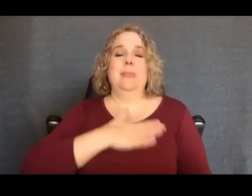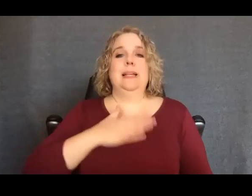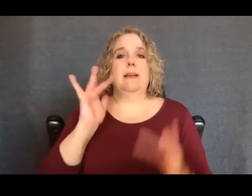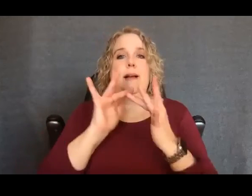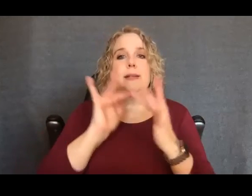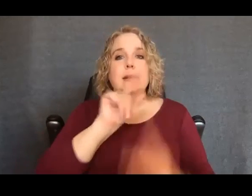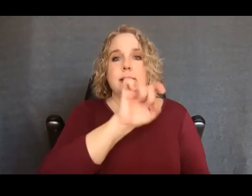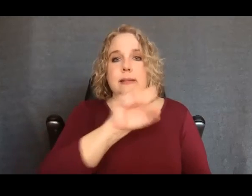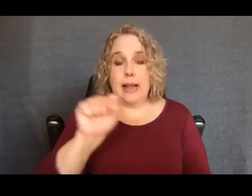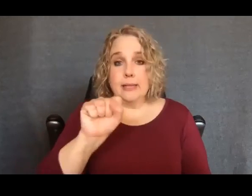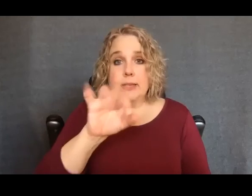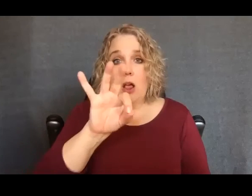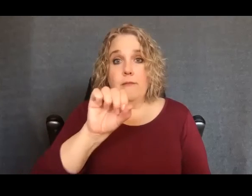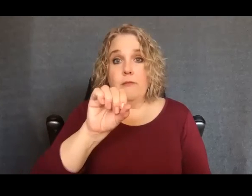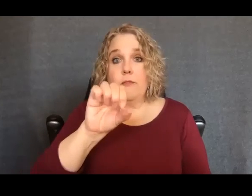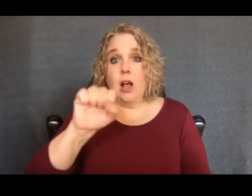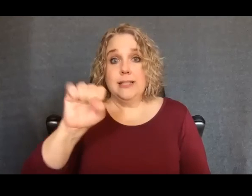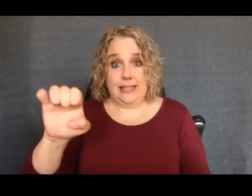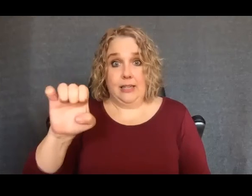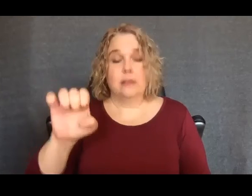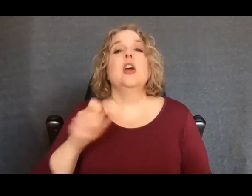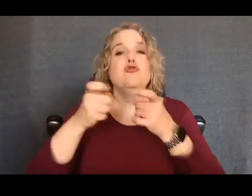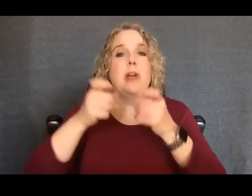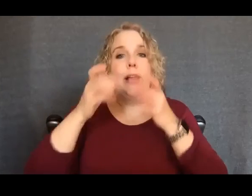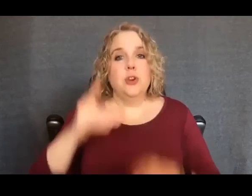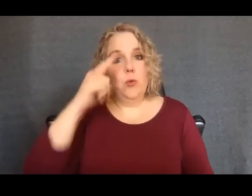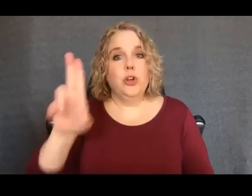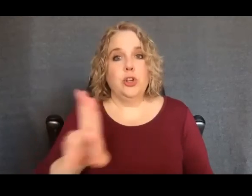University Disability Services. Thank you for your time, and we look forward to working with you.